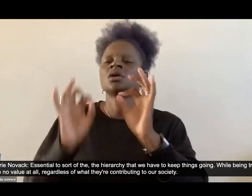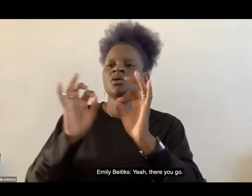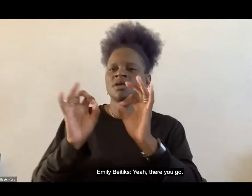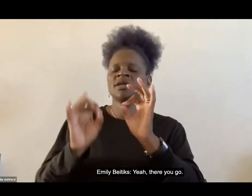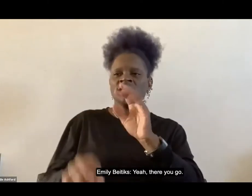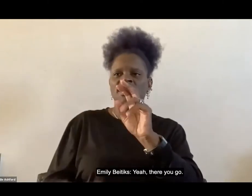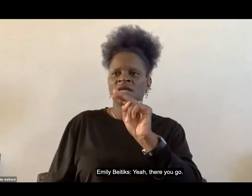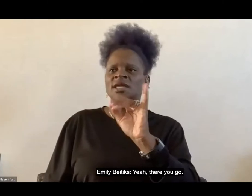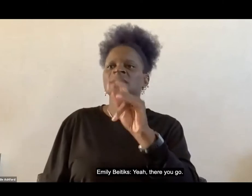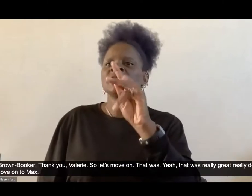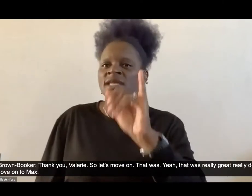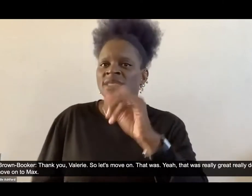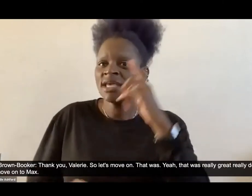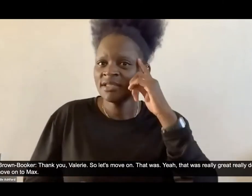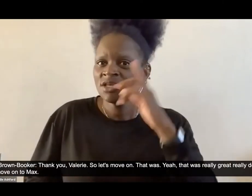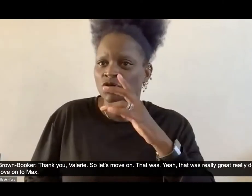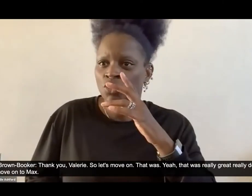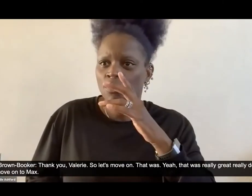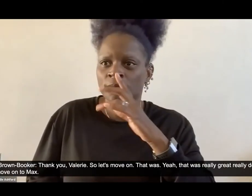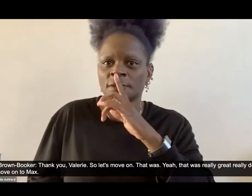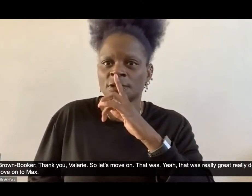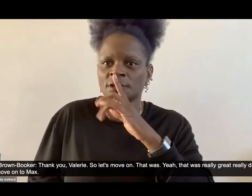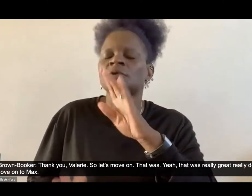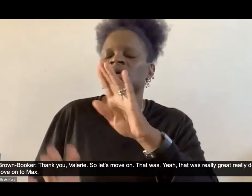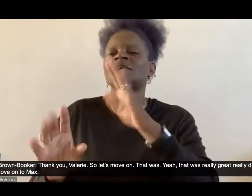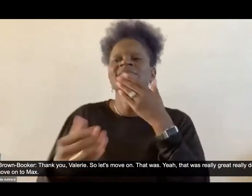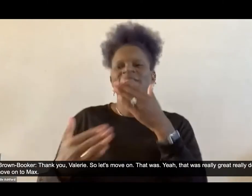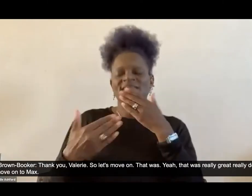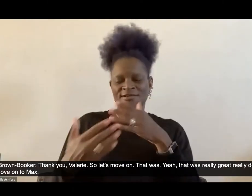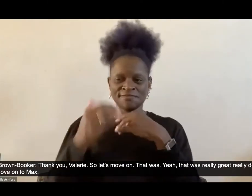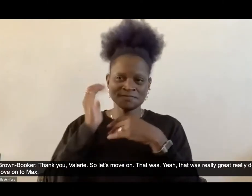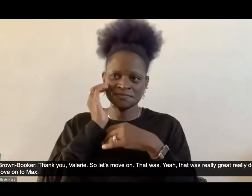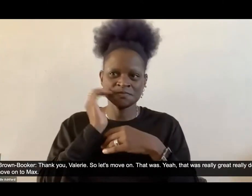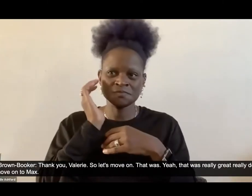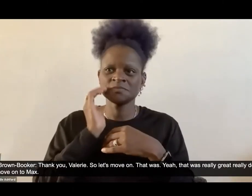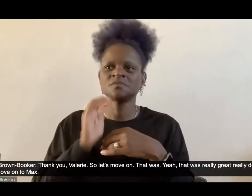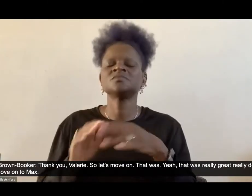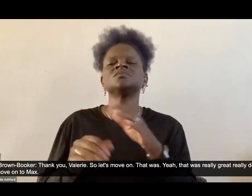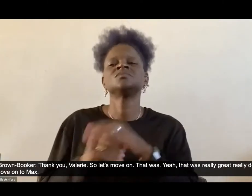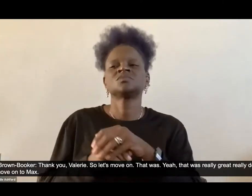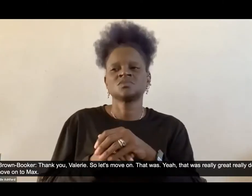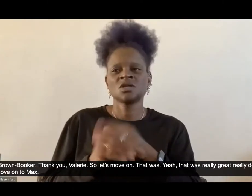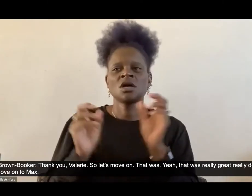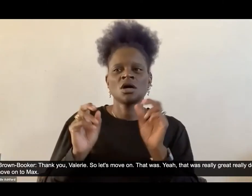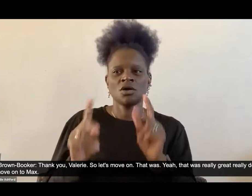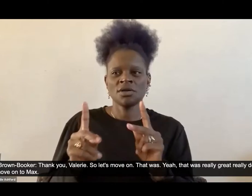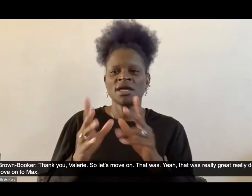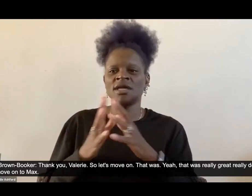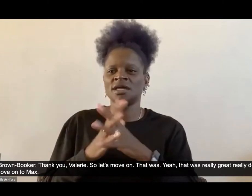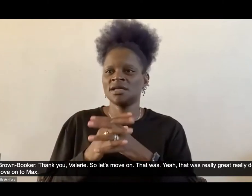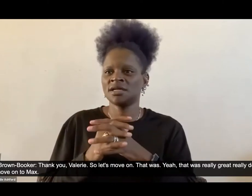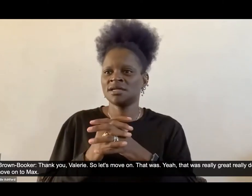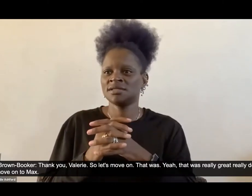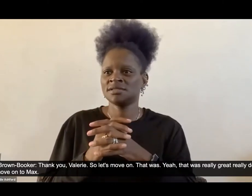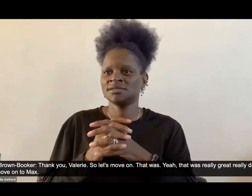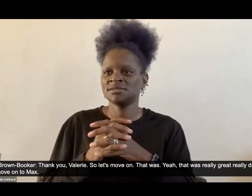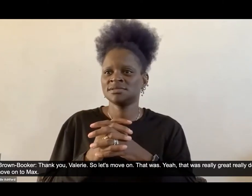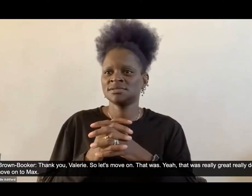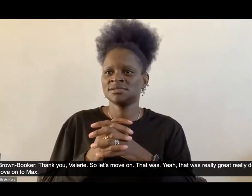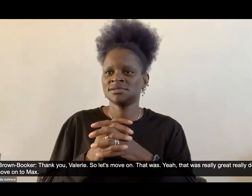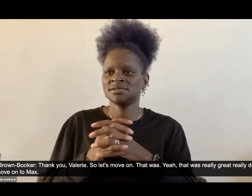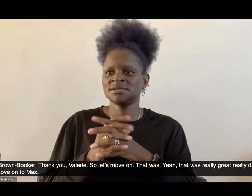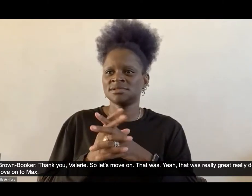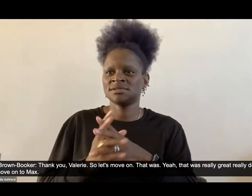Thank you. Valerie um so let's move on that was yeah that was really